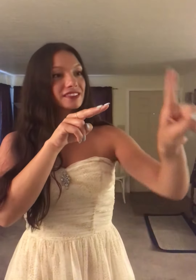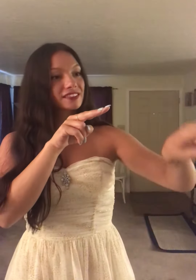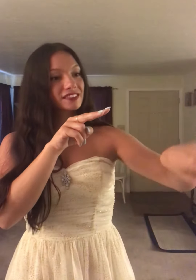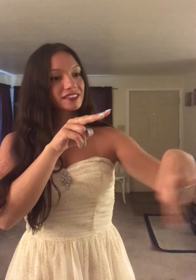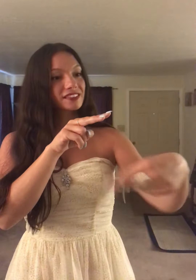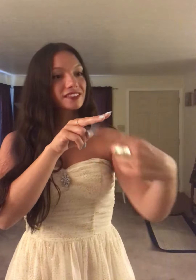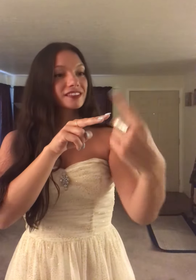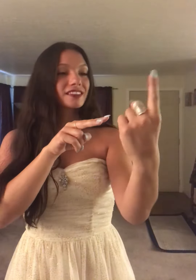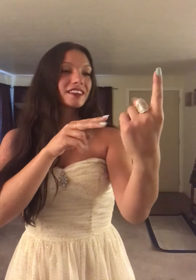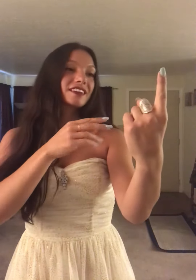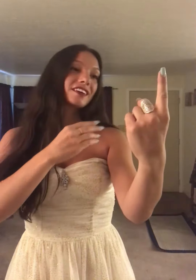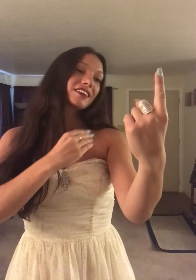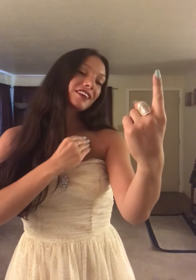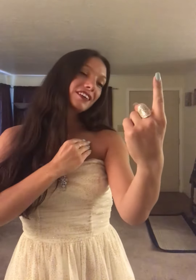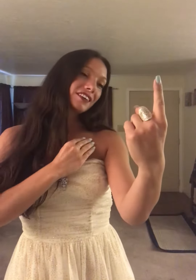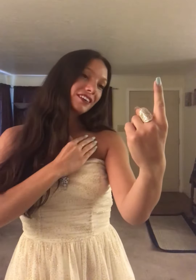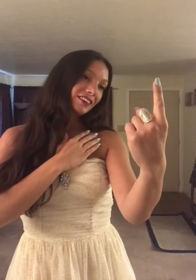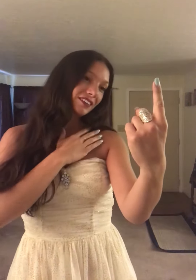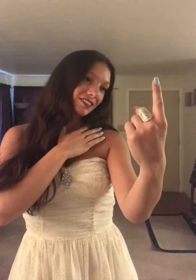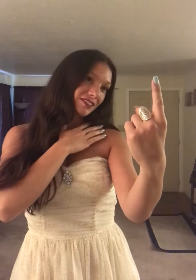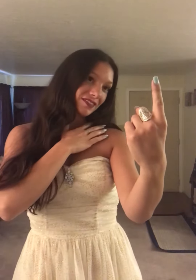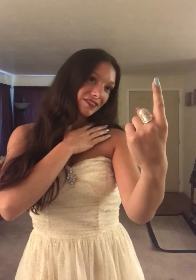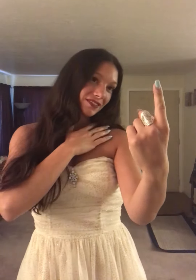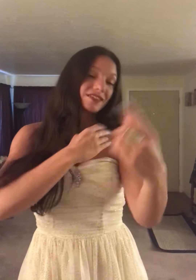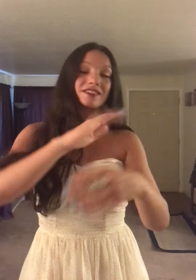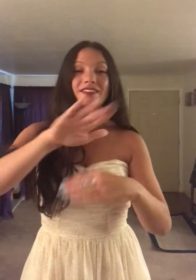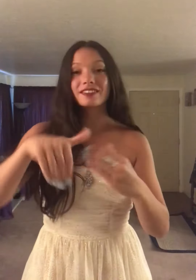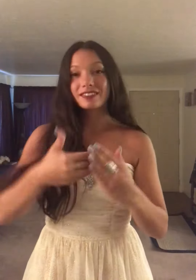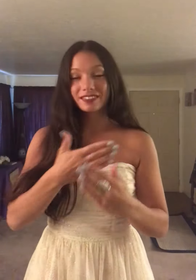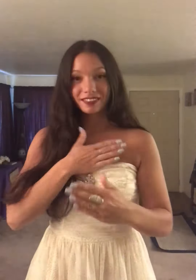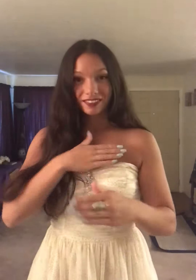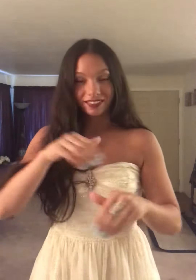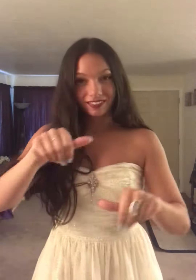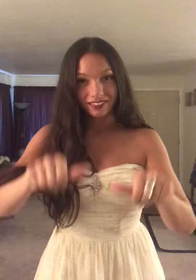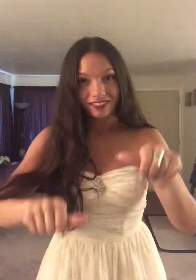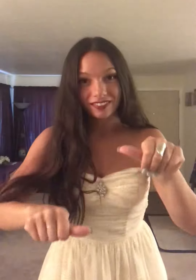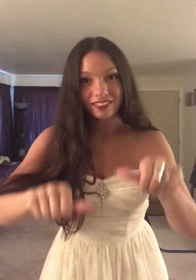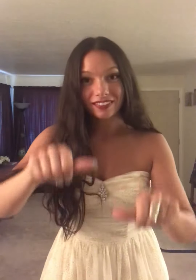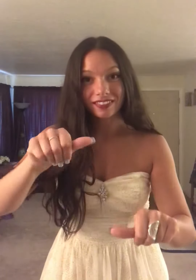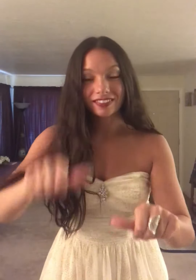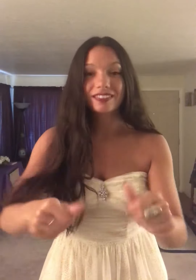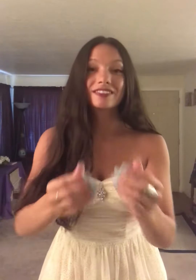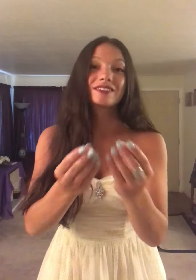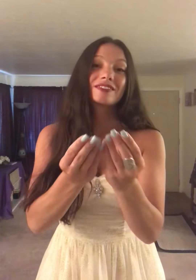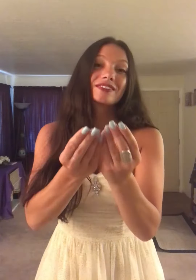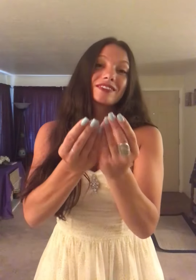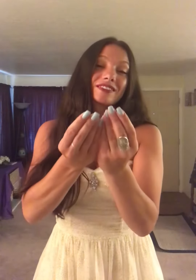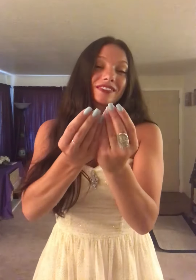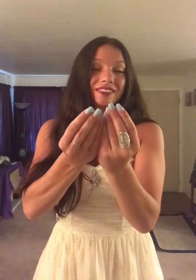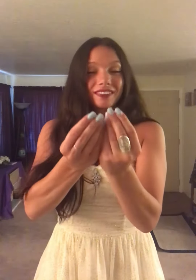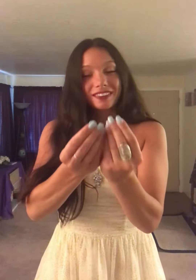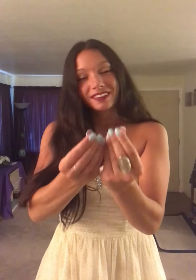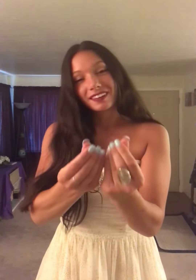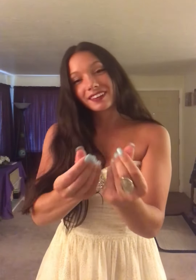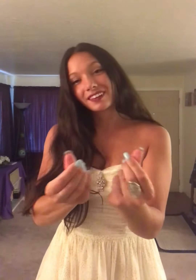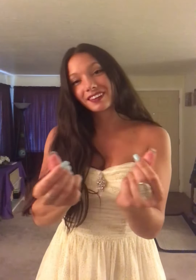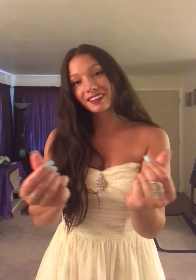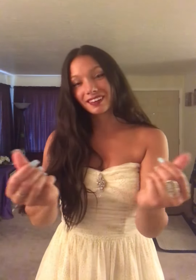alone All of my doubt suddenly goes